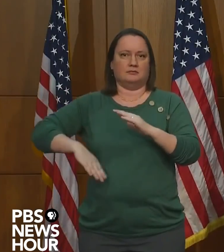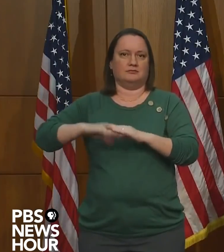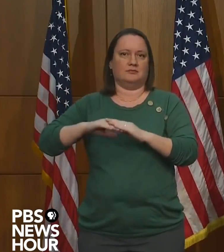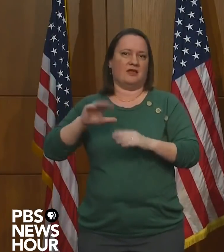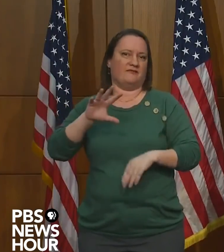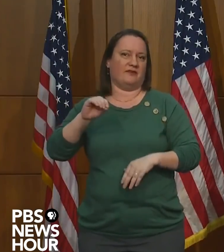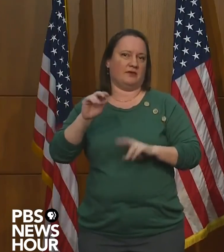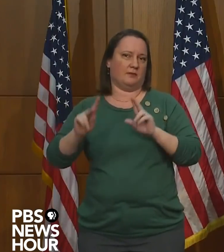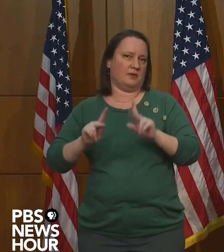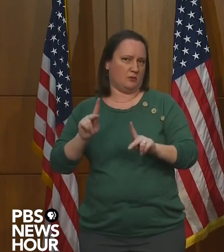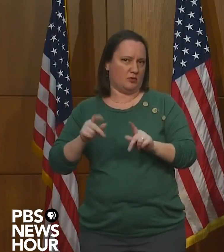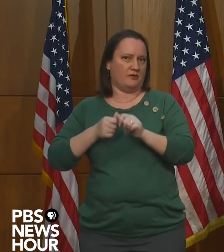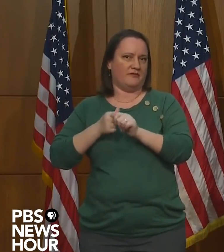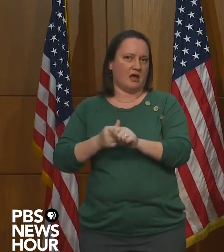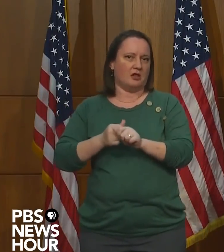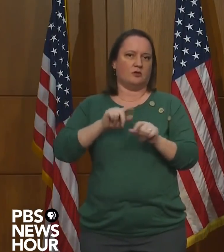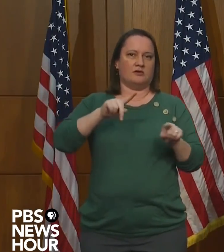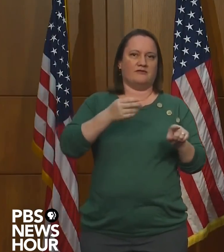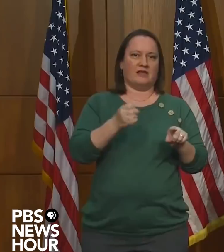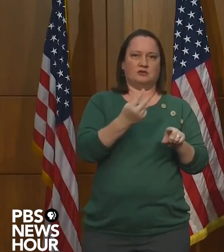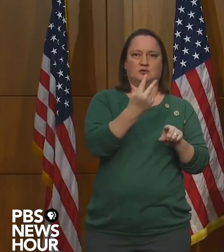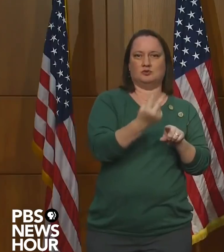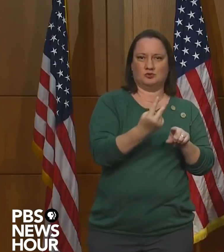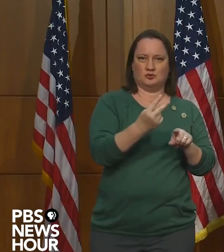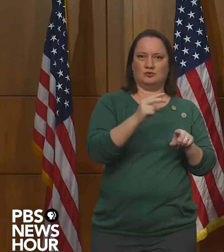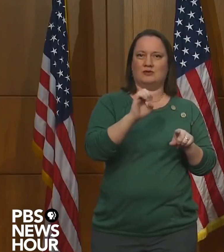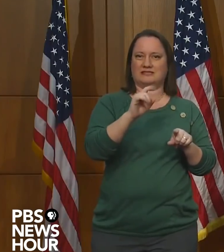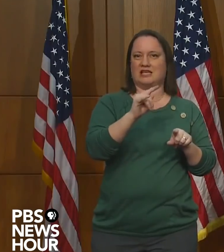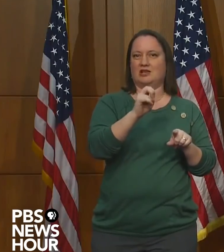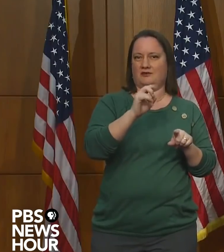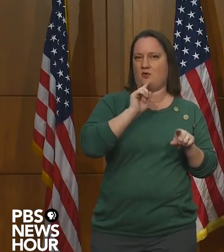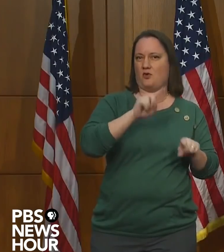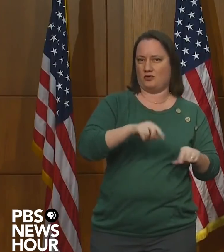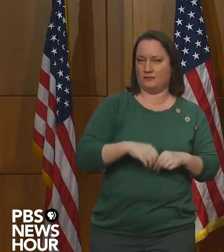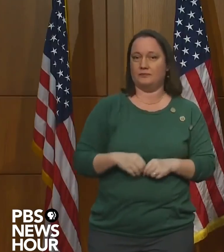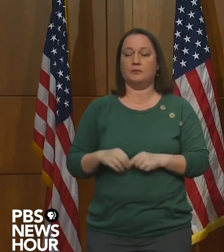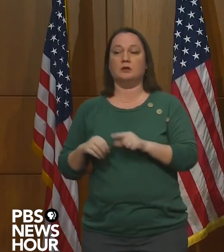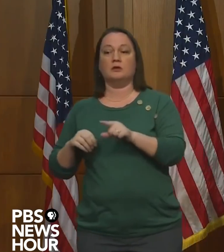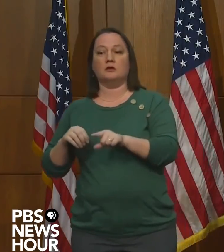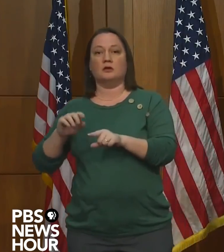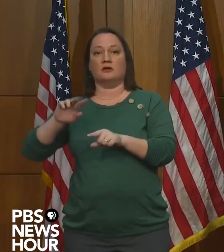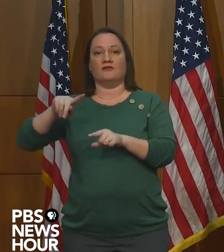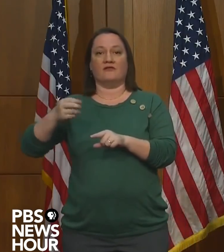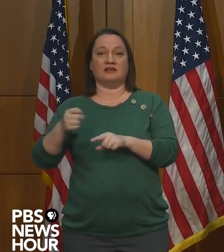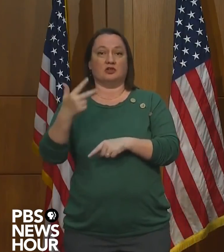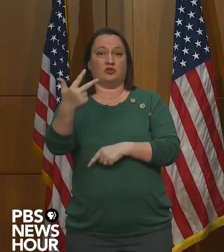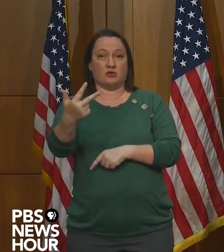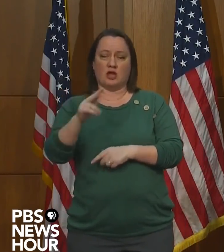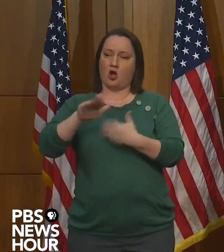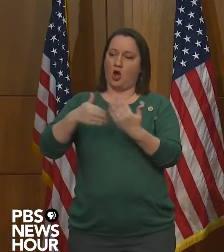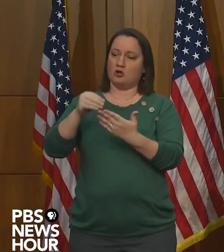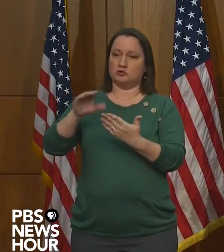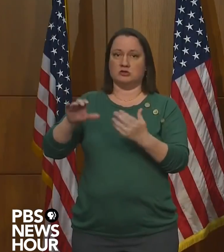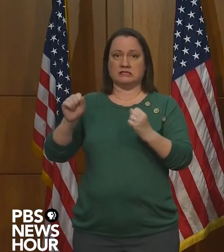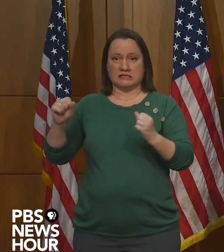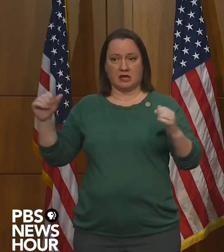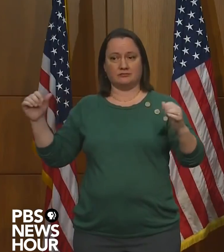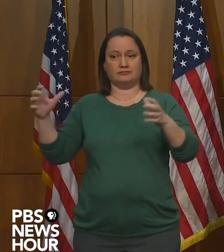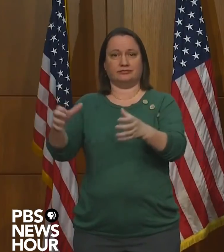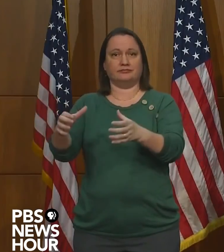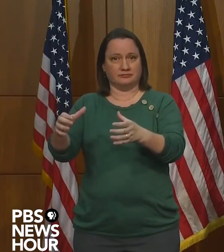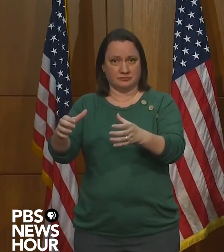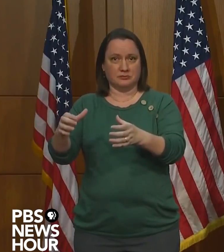existing executive order. In phase three, schools may shift to in-person instruction for all students, but with those physical distancing